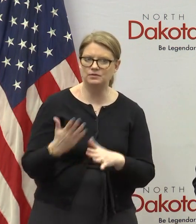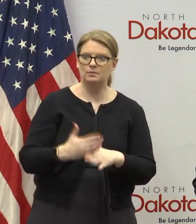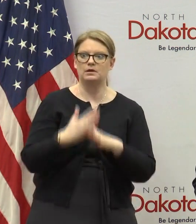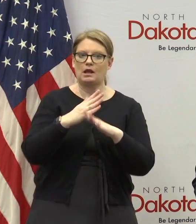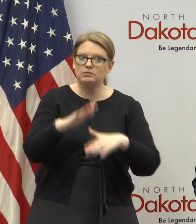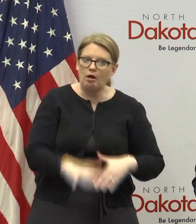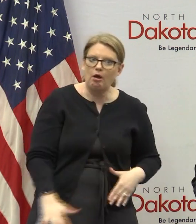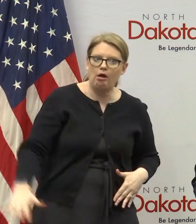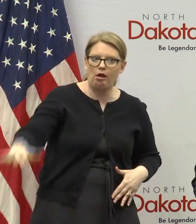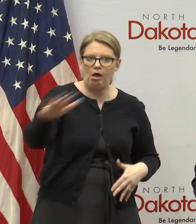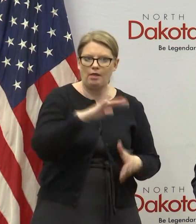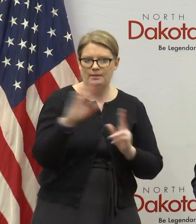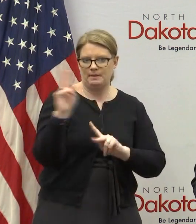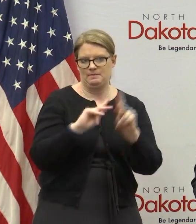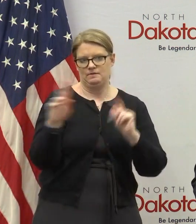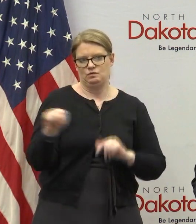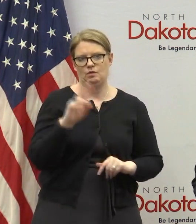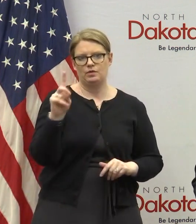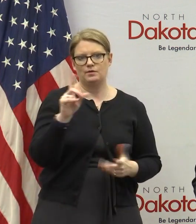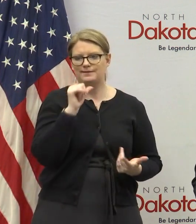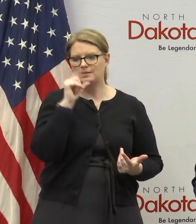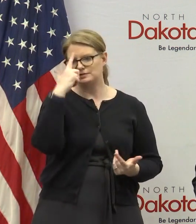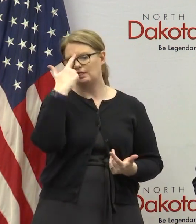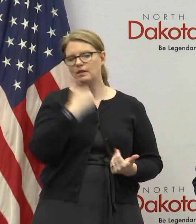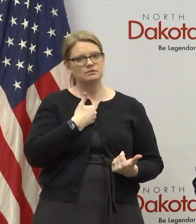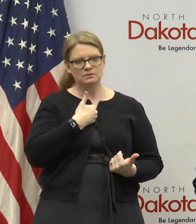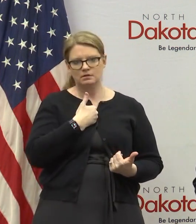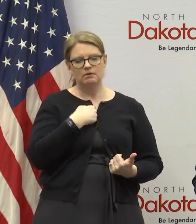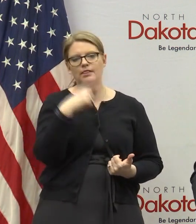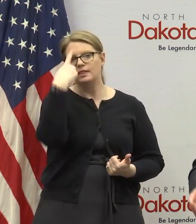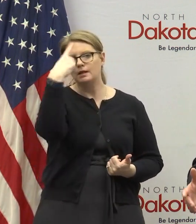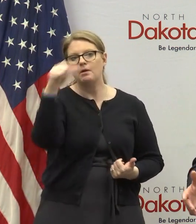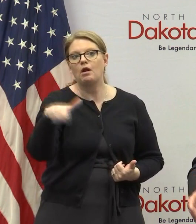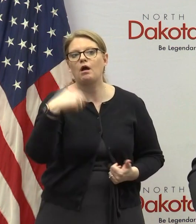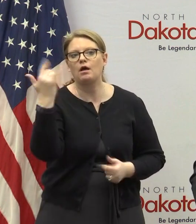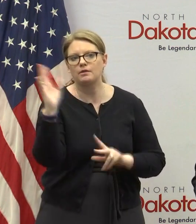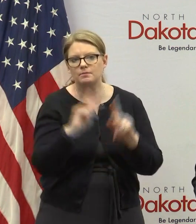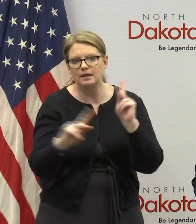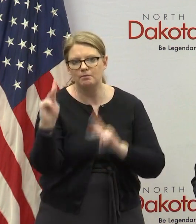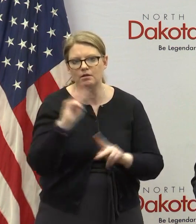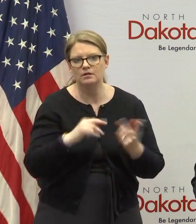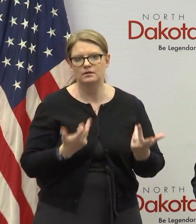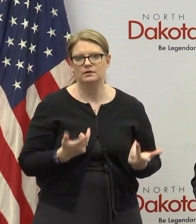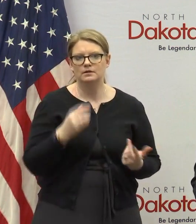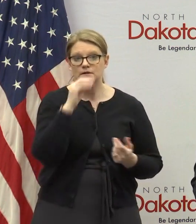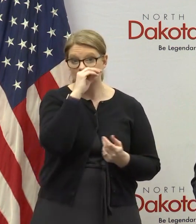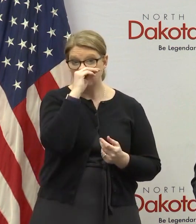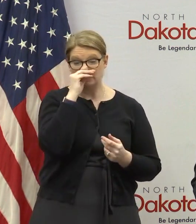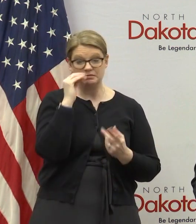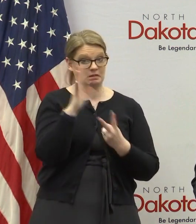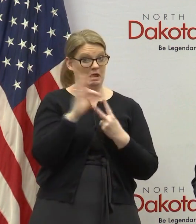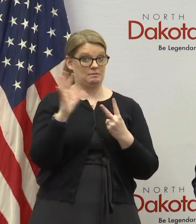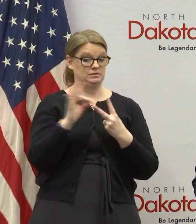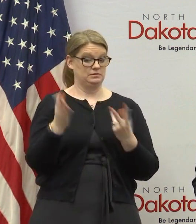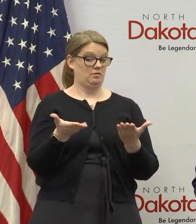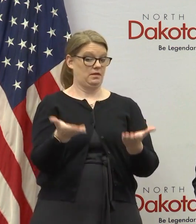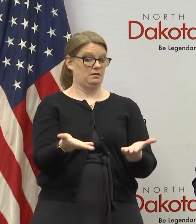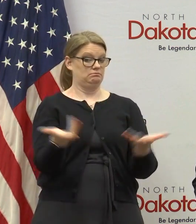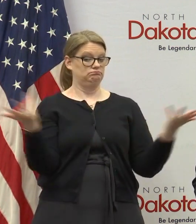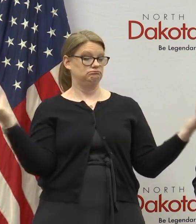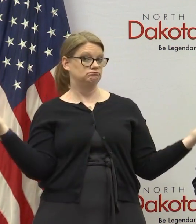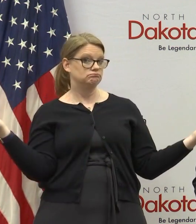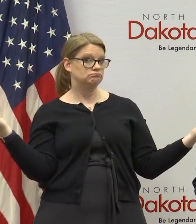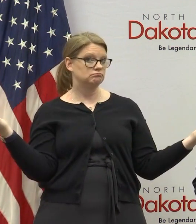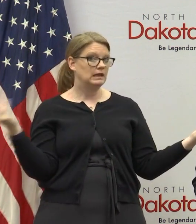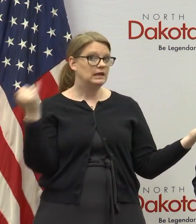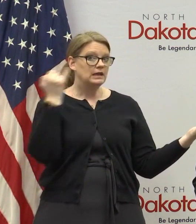not just in in the person's own self-interest so uh you know so all options are are on the table and again if you you know